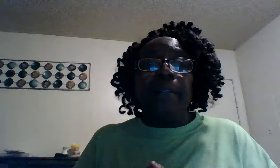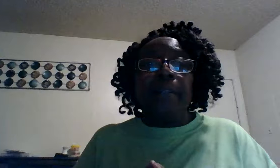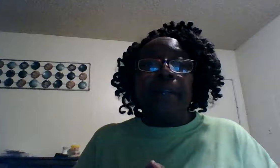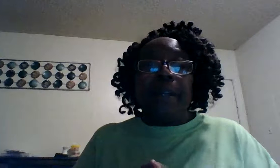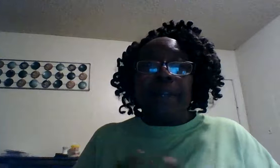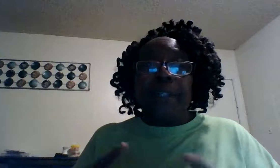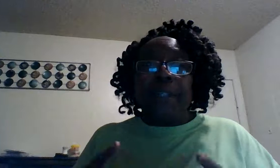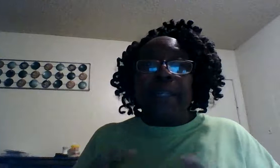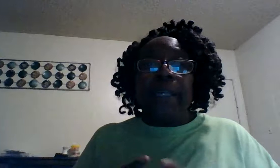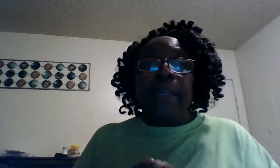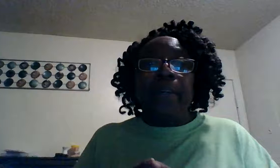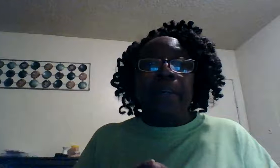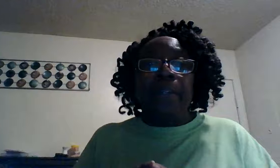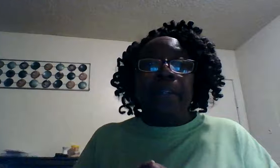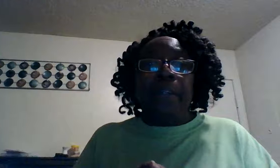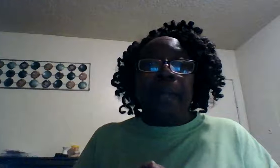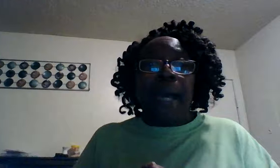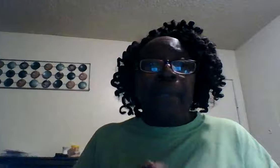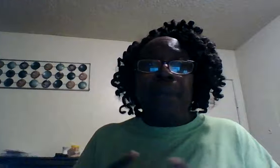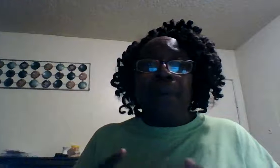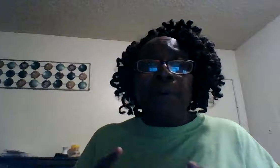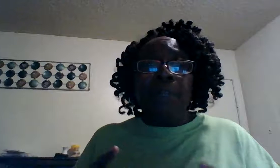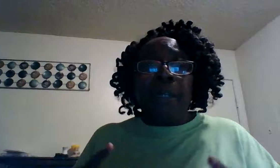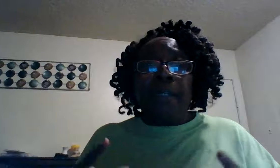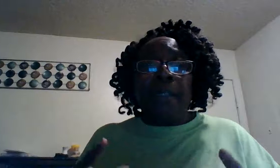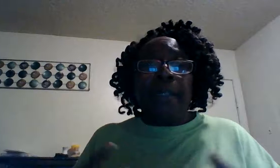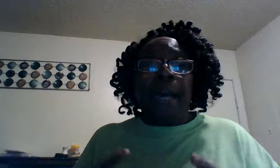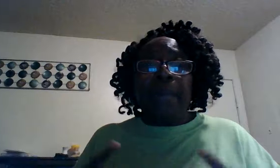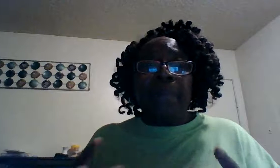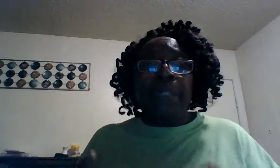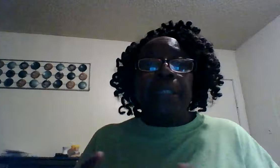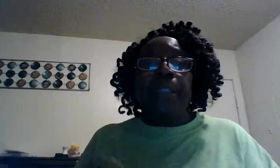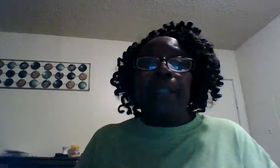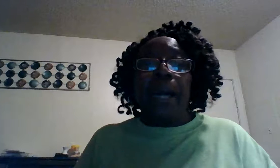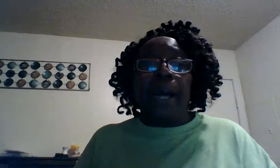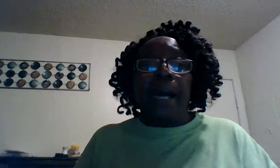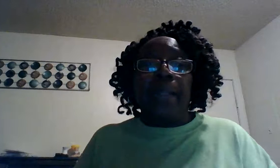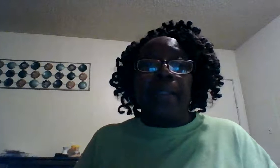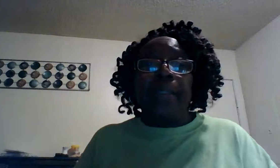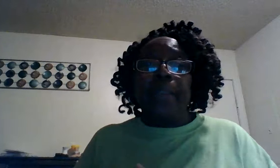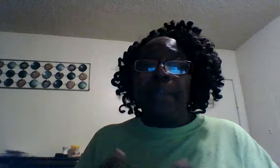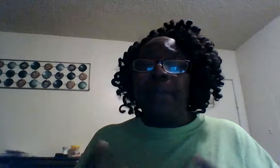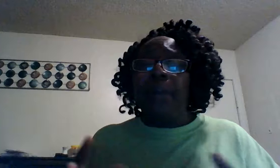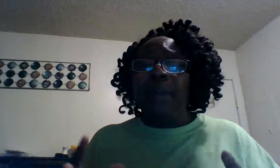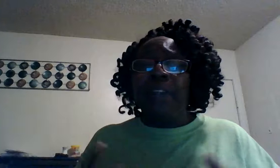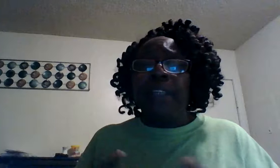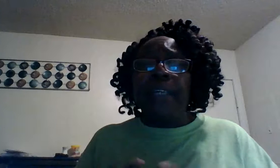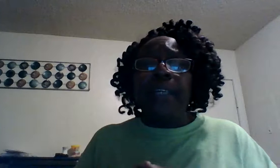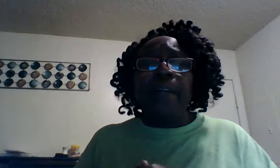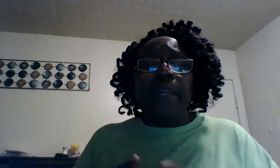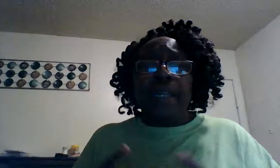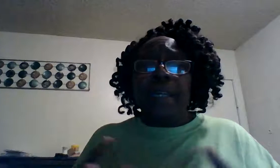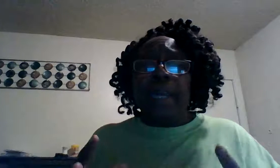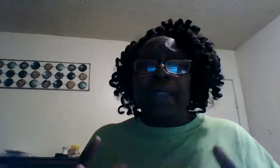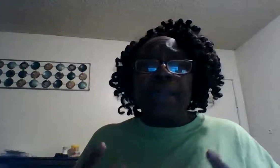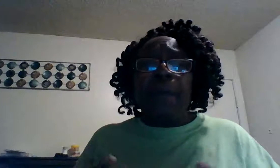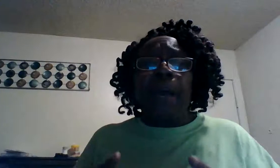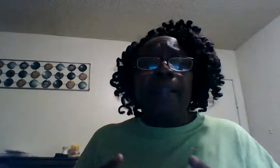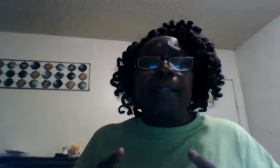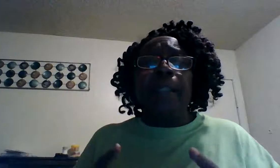forgive I don't want to not please God he said if you don't forgive then I said pray and say